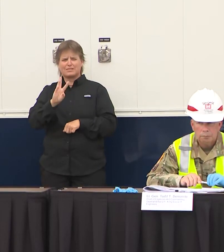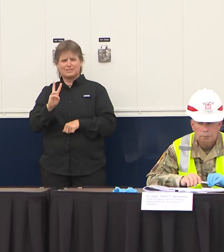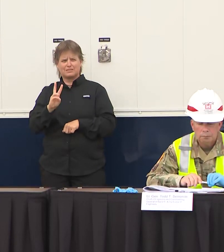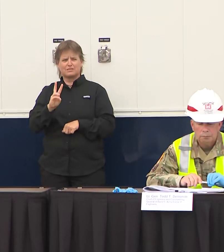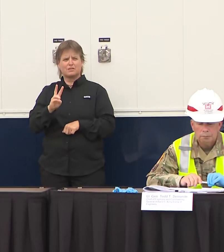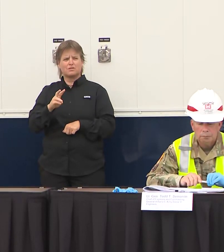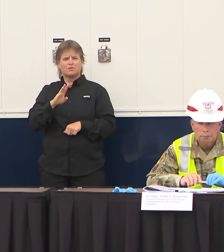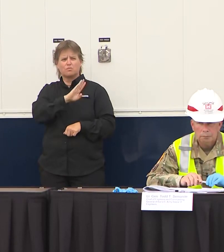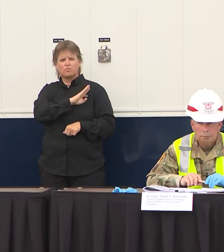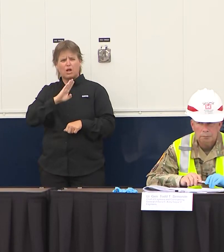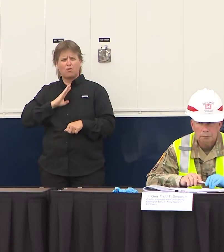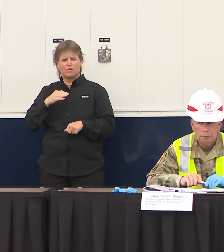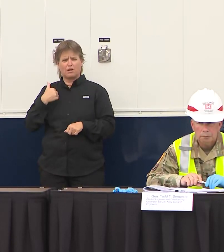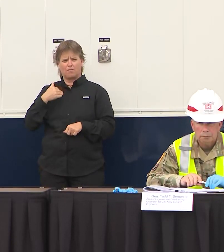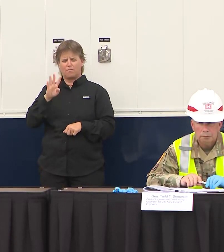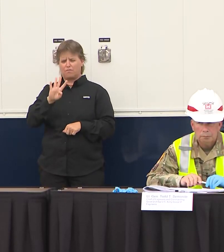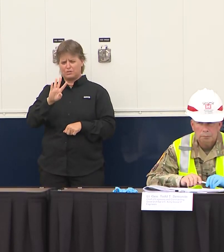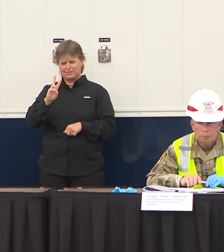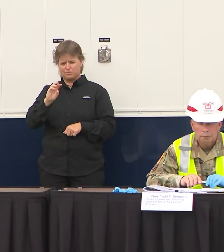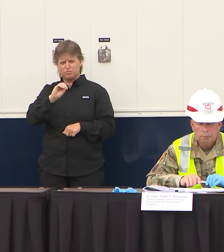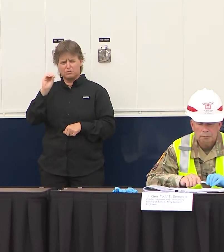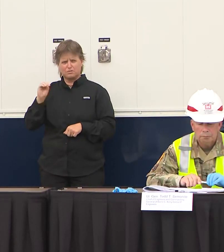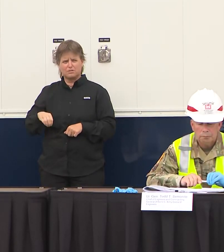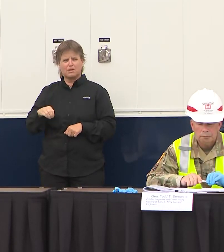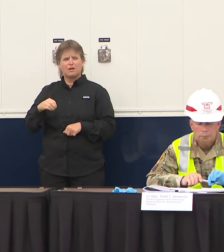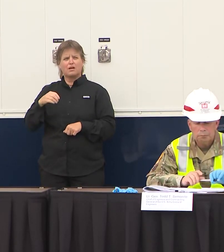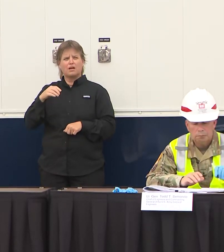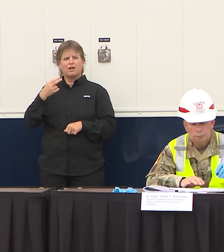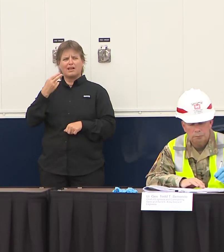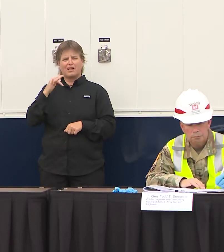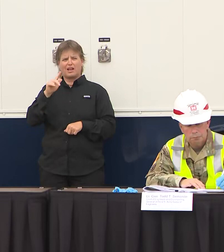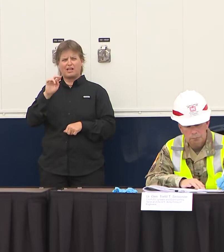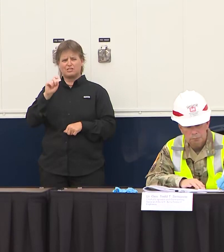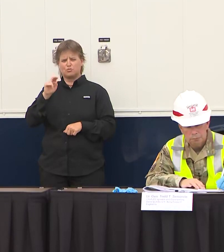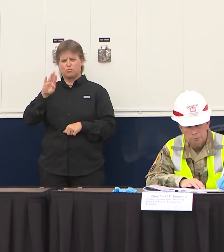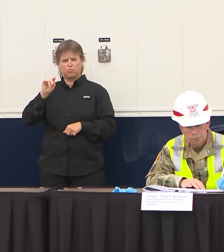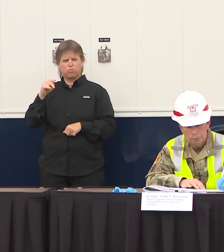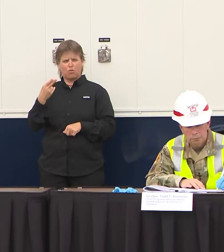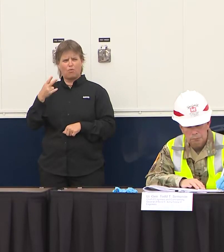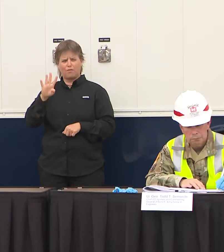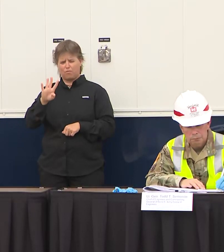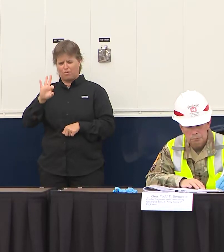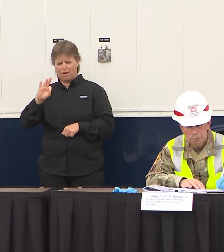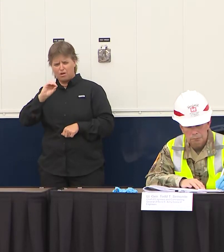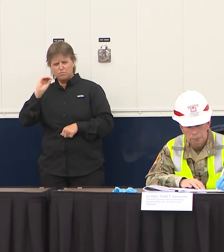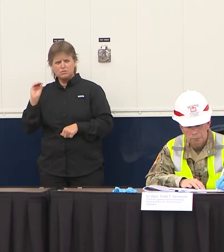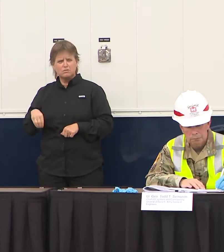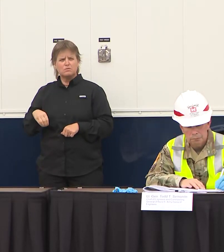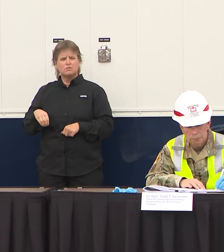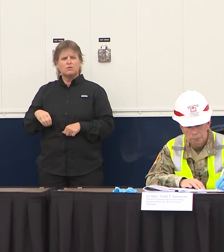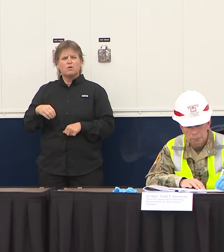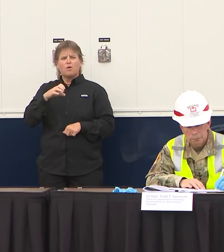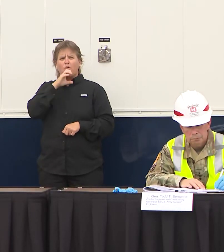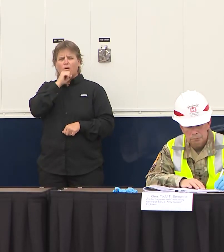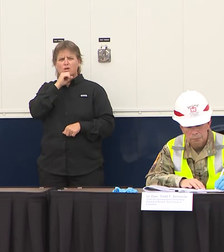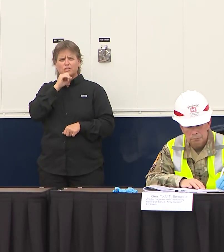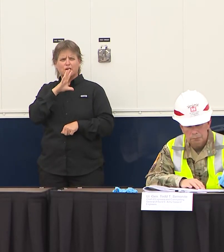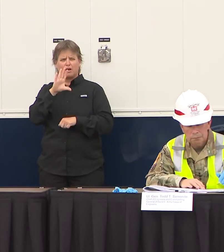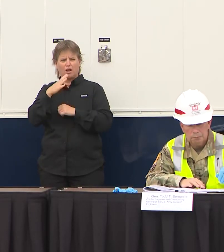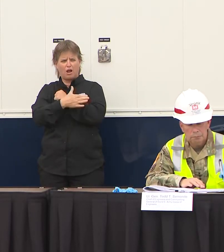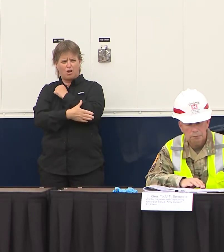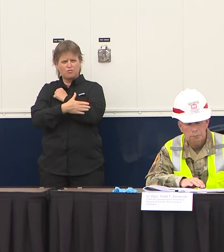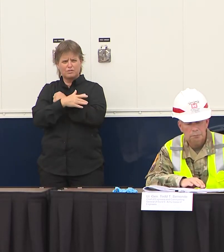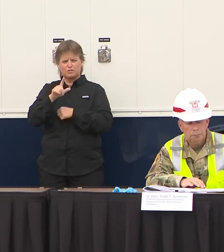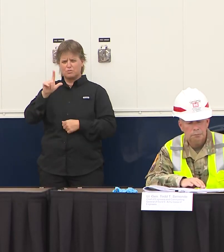percent Hillsboro 41 percent Orange 44 percent and Duval 47 percent so we have capacity at the